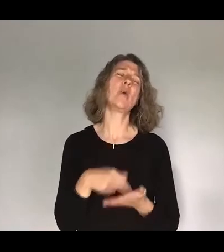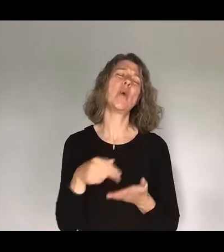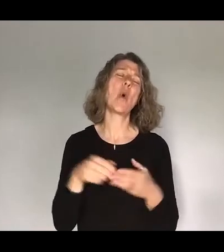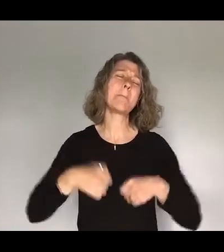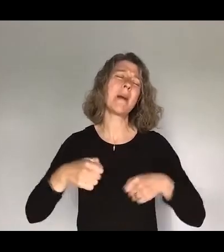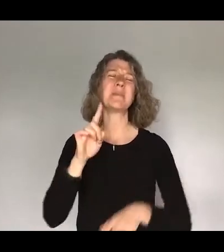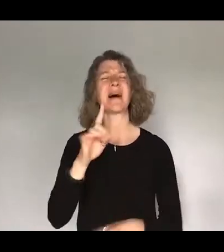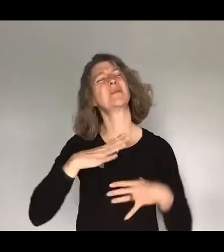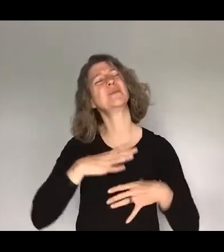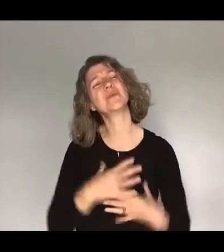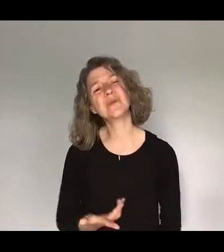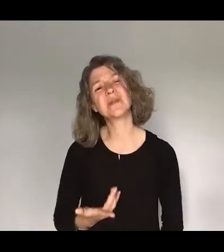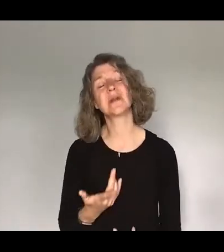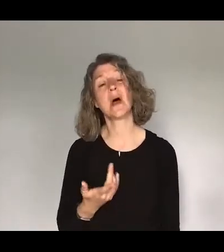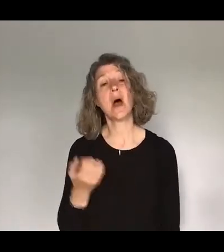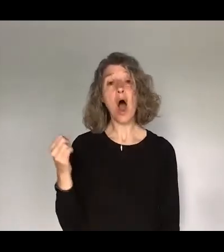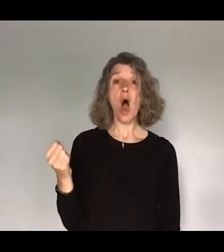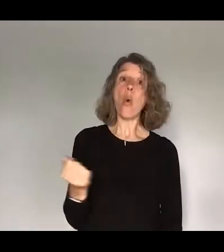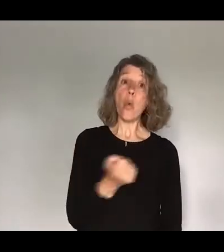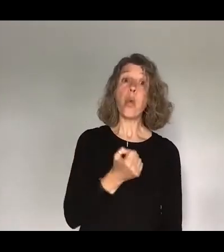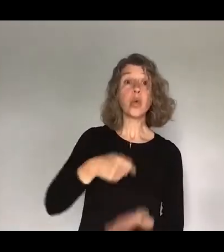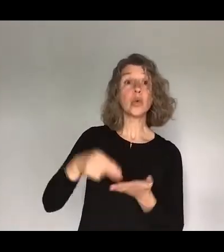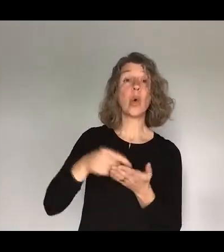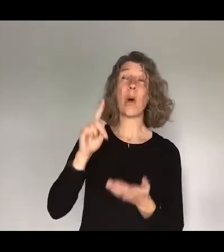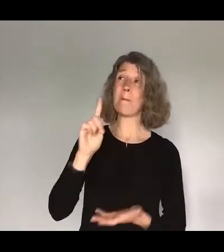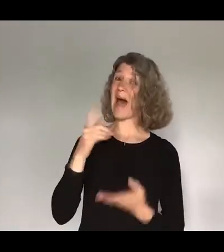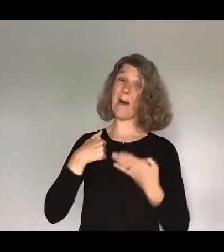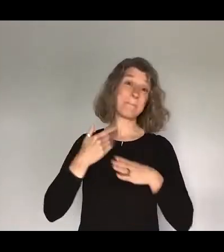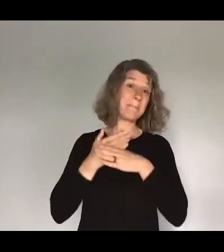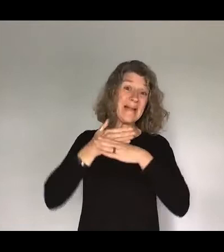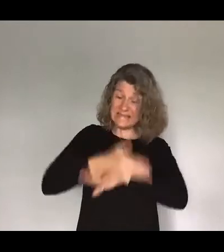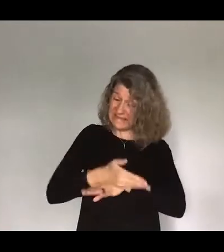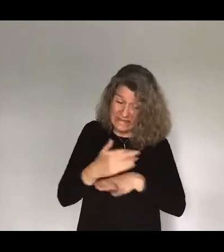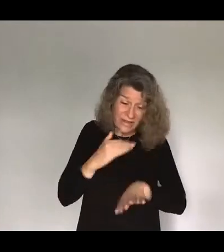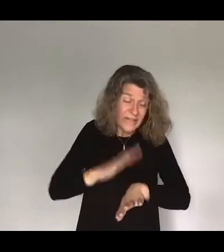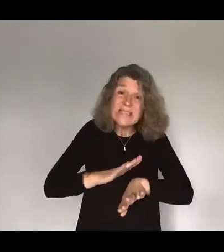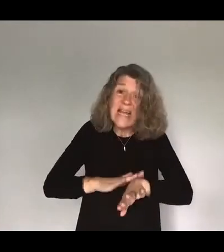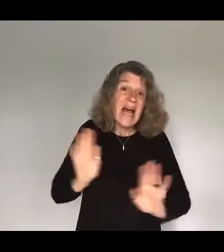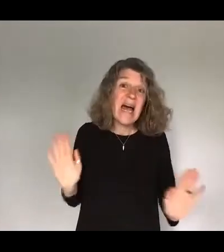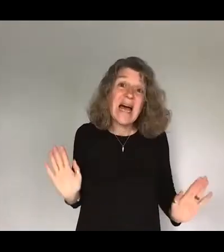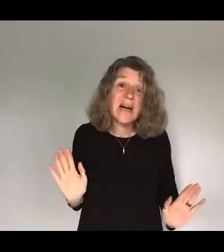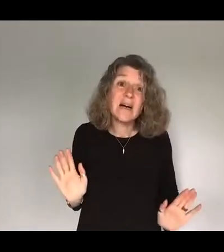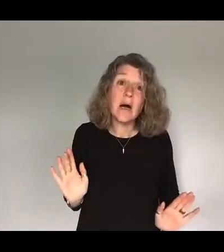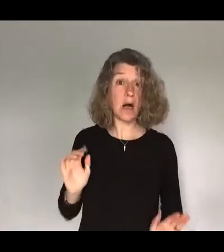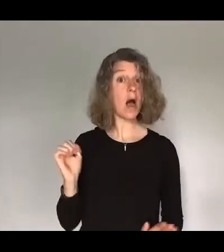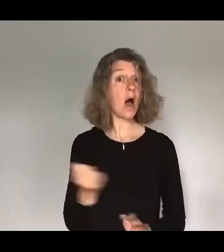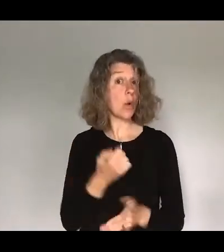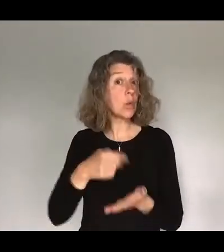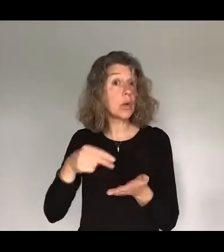walk the puppy but I'm busy doing 13 year old things I don't have time for a puppy I would walk the puppy but I already made plans